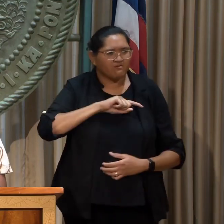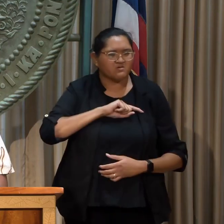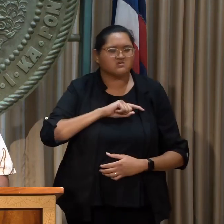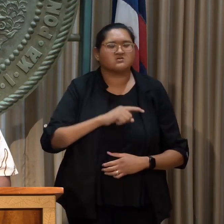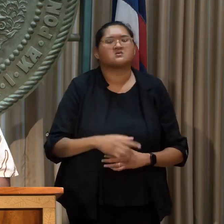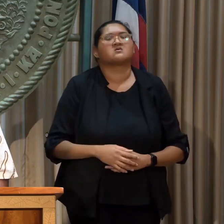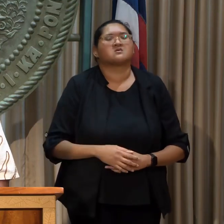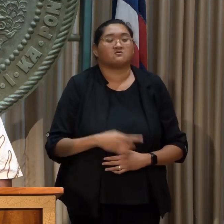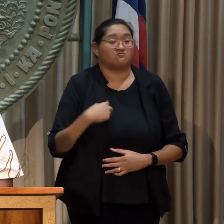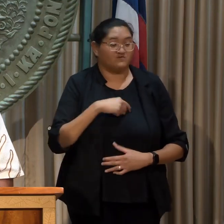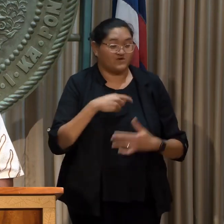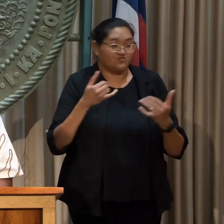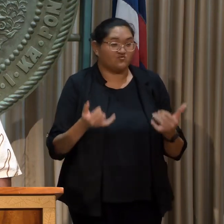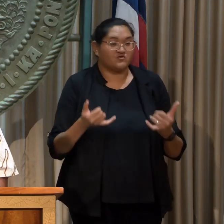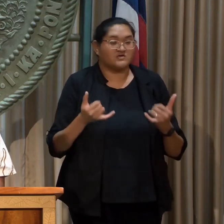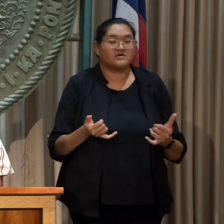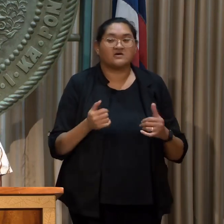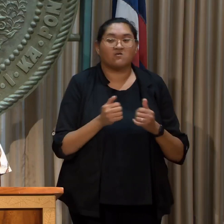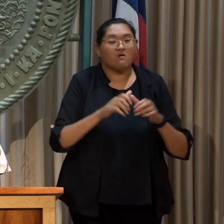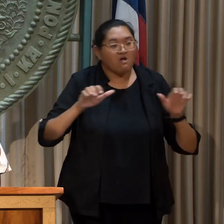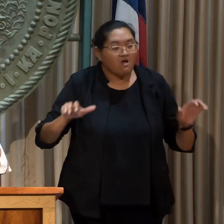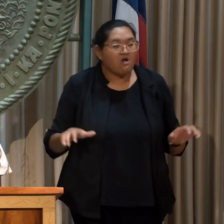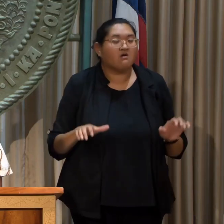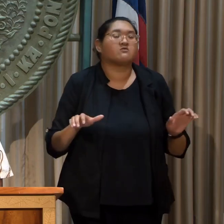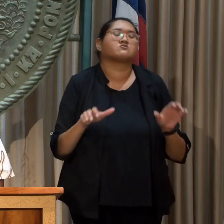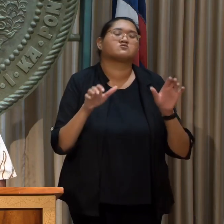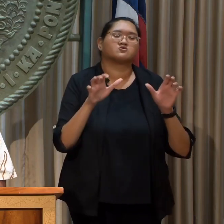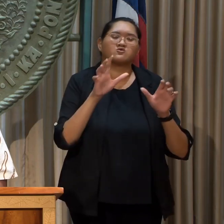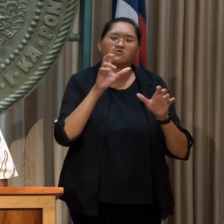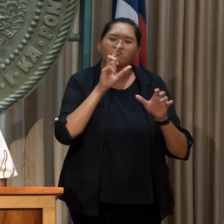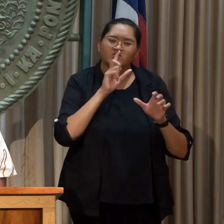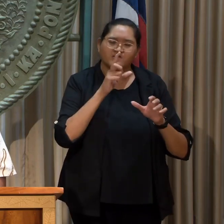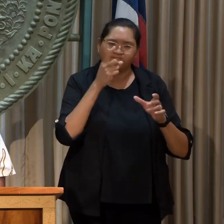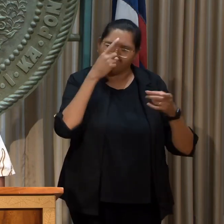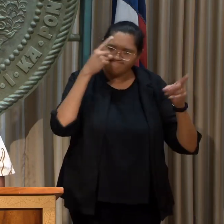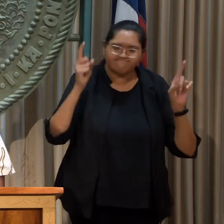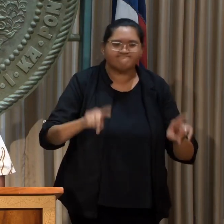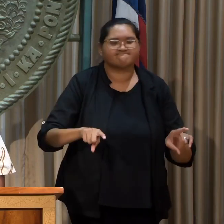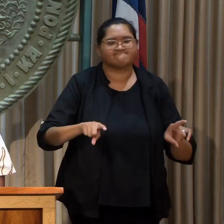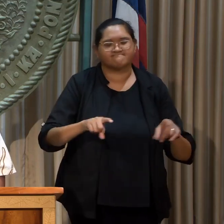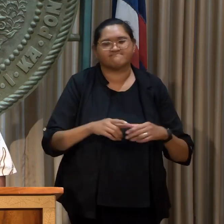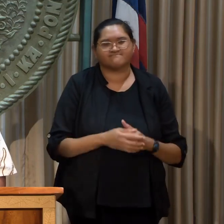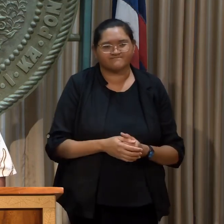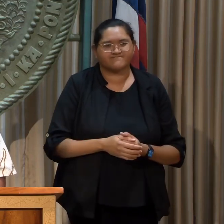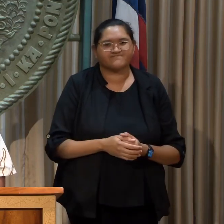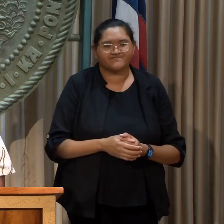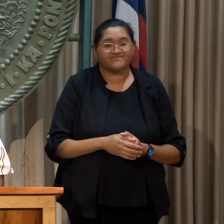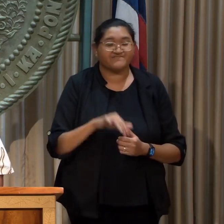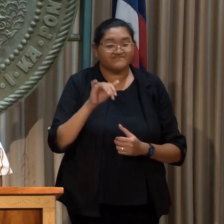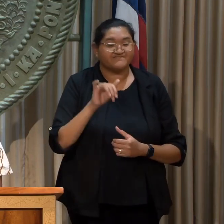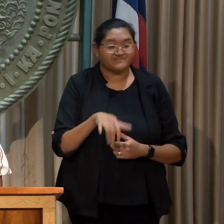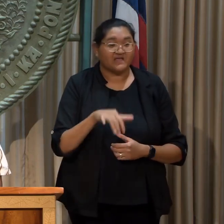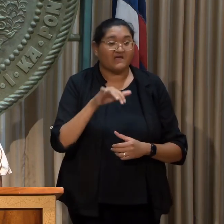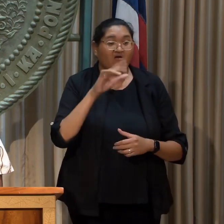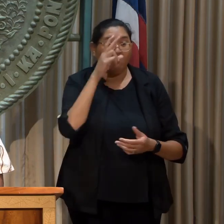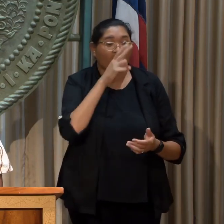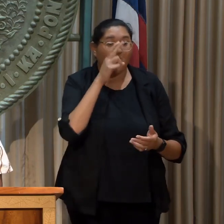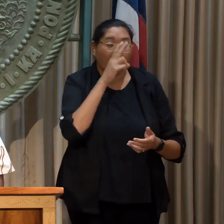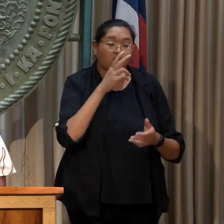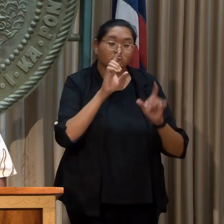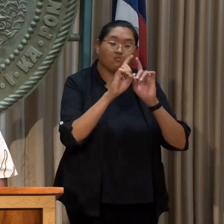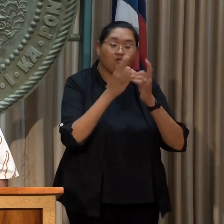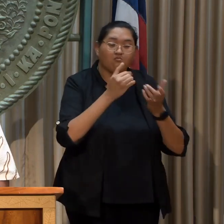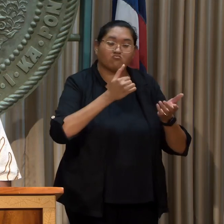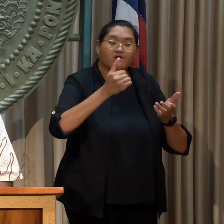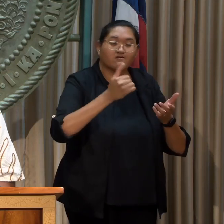We are here today with an actionable and enforceable agreement that puts a vice transportation system